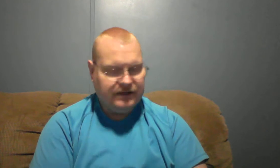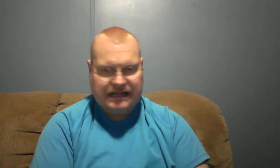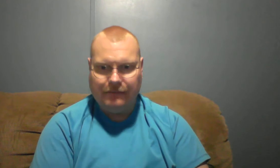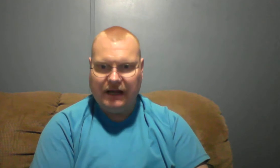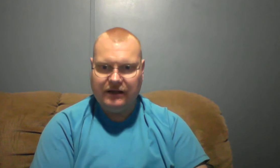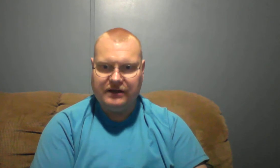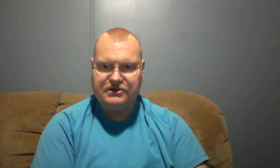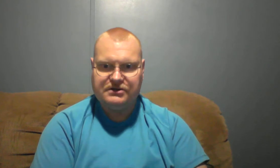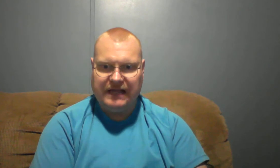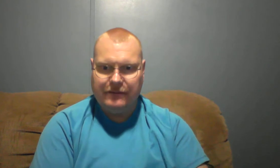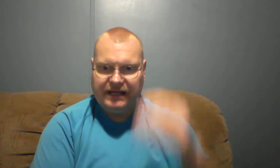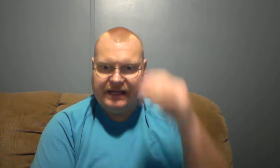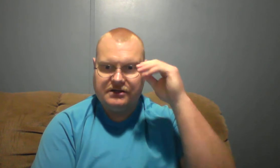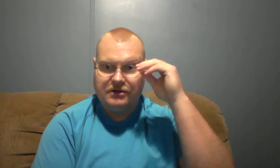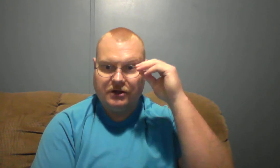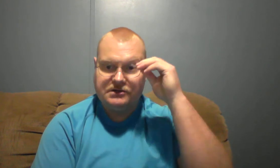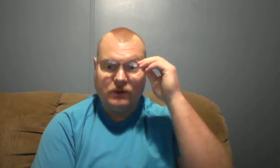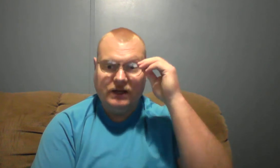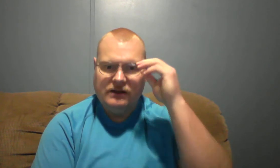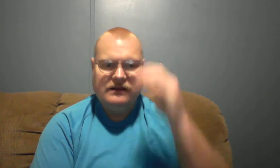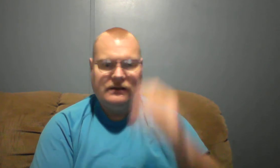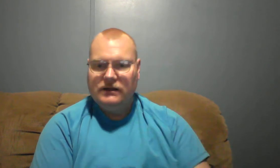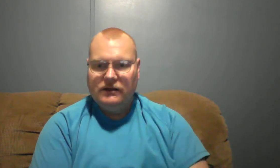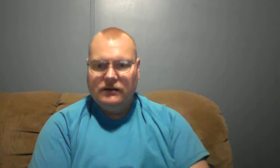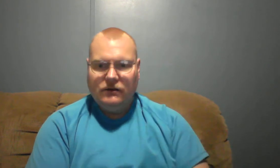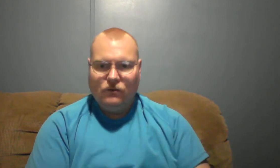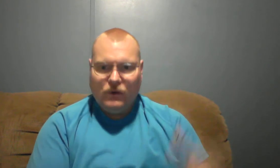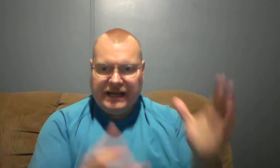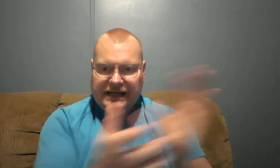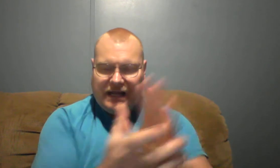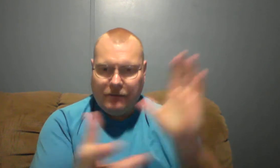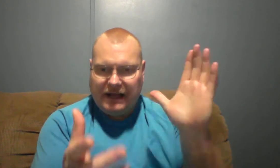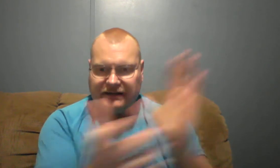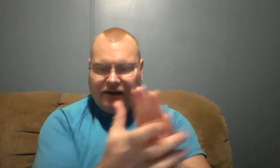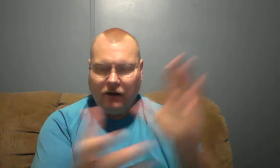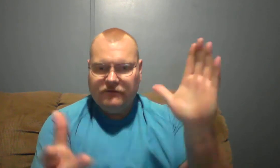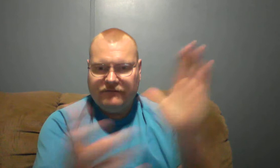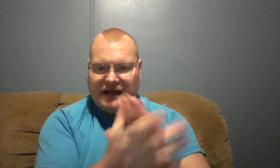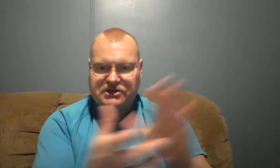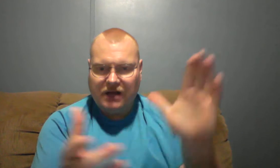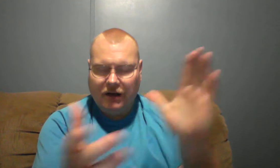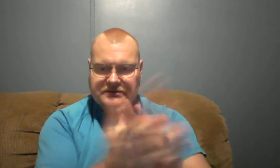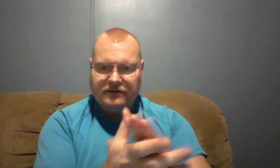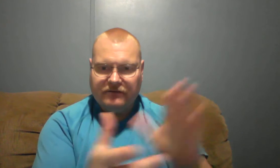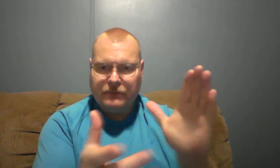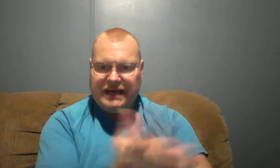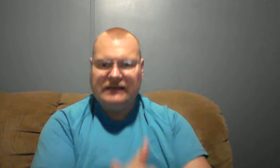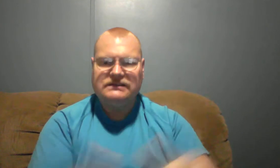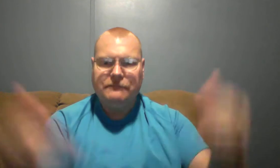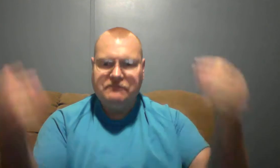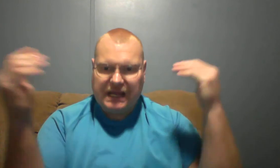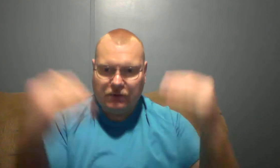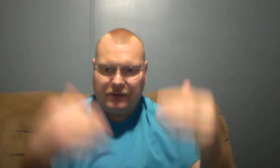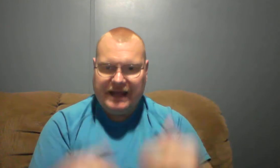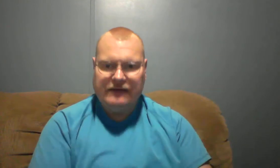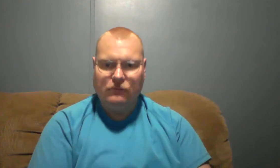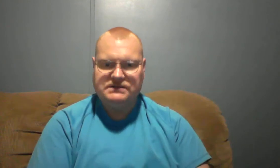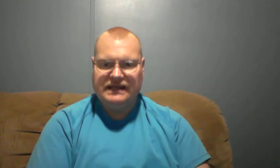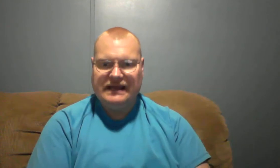Tim, my goodness, you're slamming against the churches. Well, we need to come back to the old-fashioned altar of repentance and repent once again